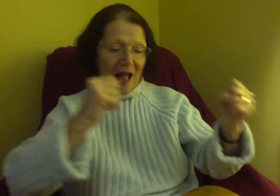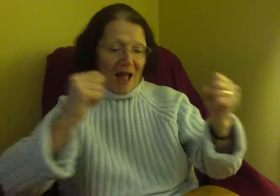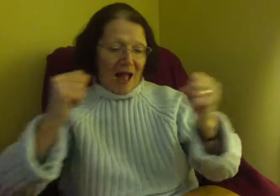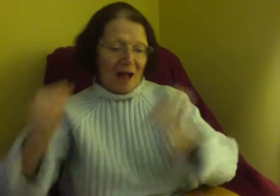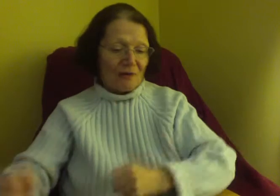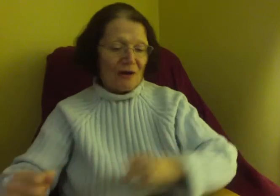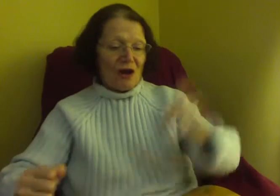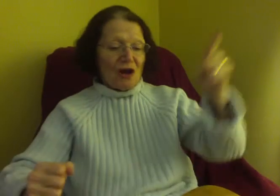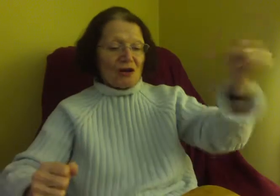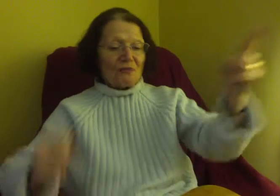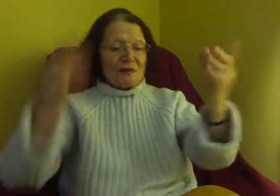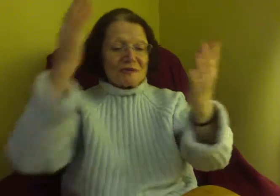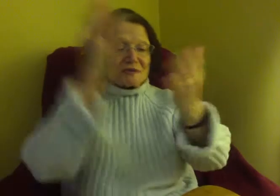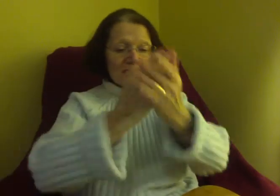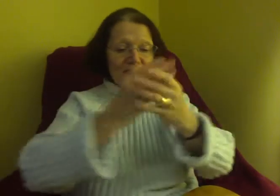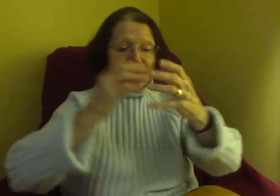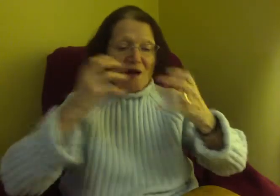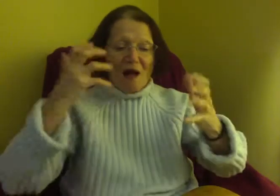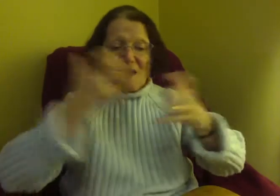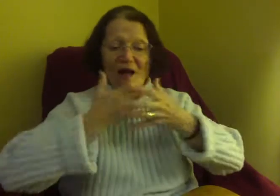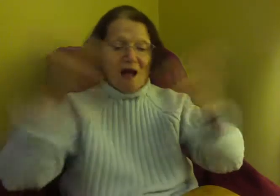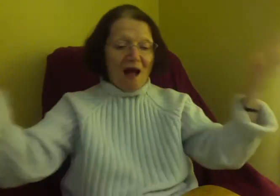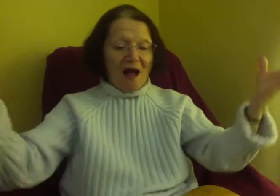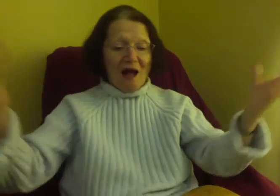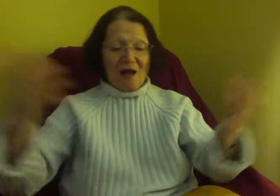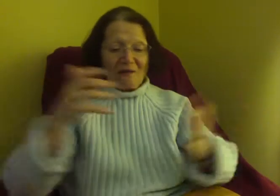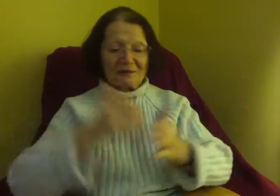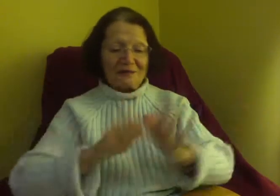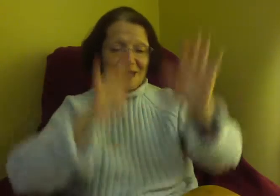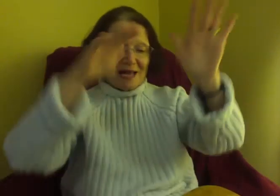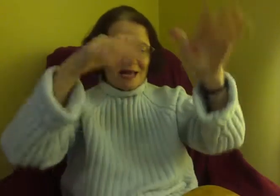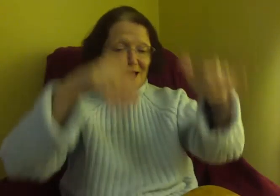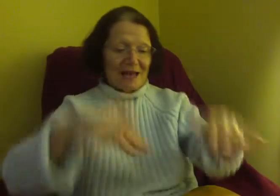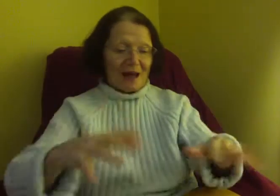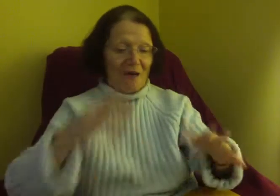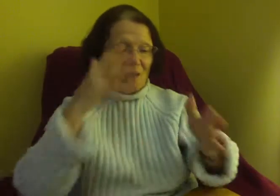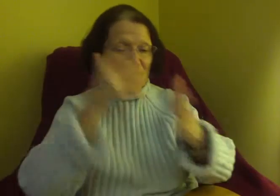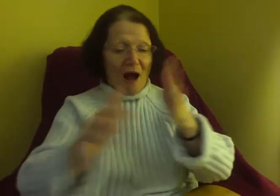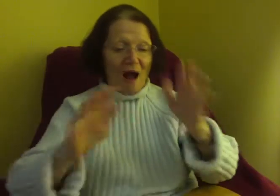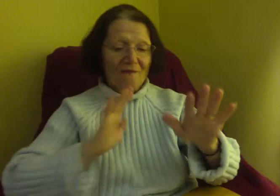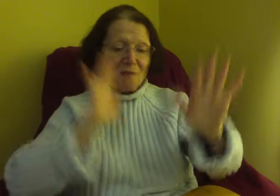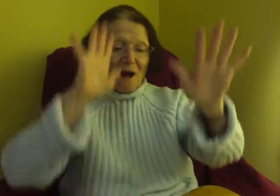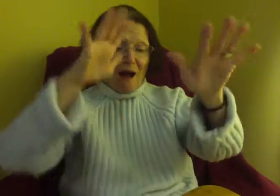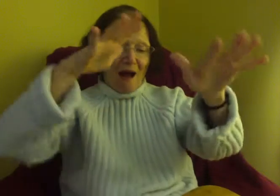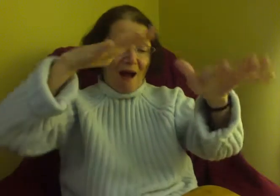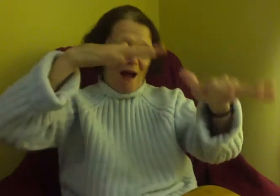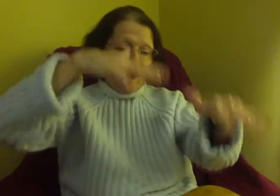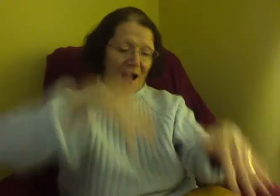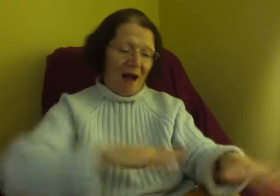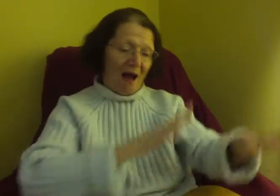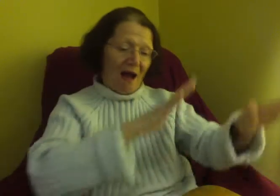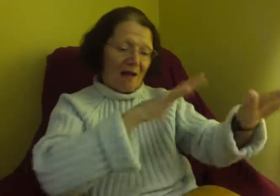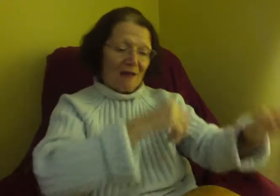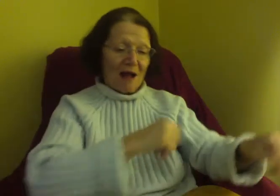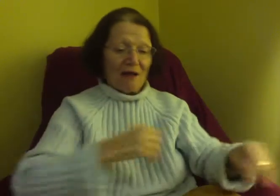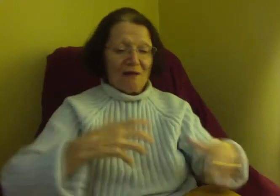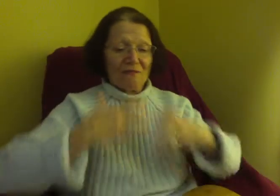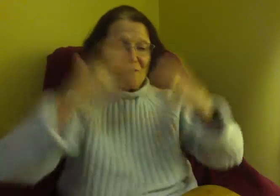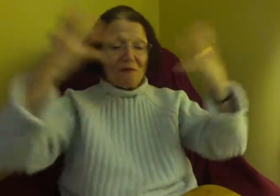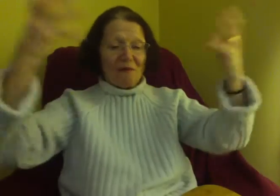she Against She does it is b She